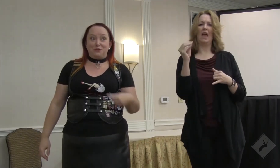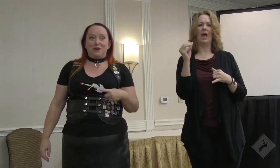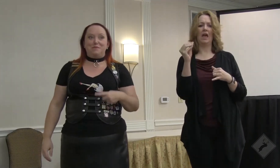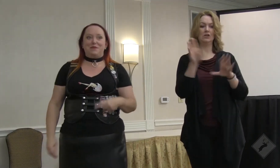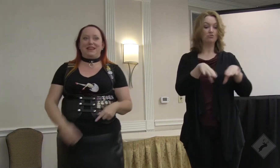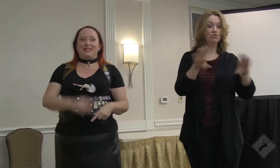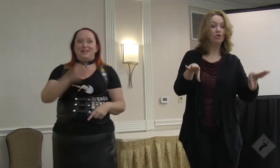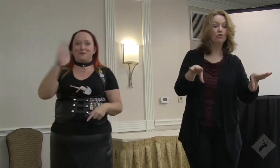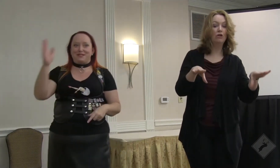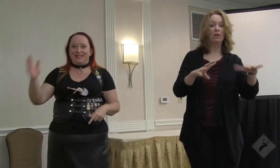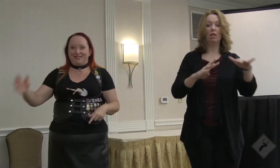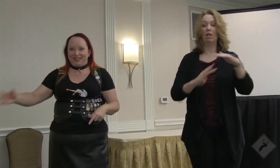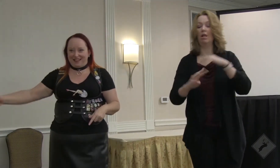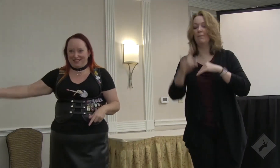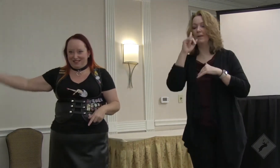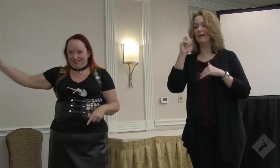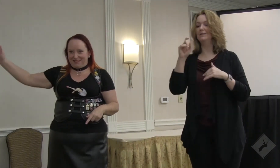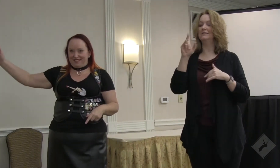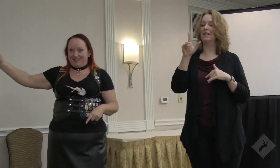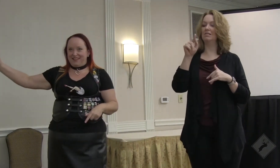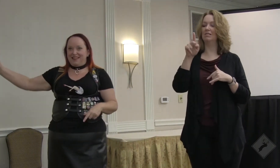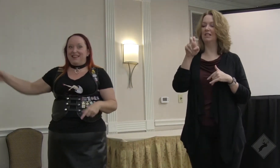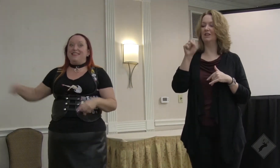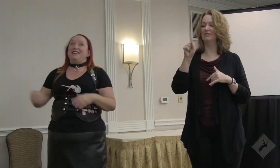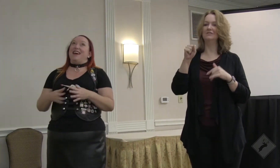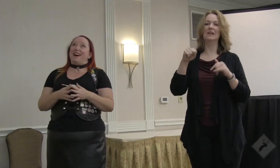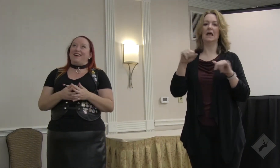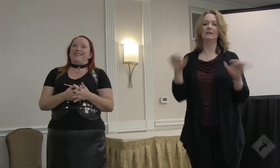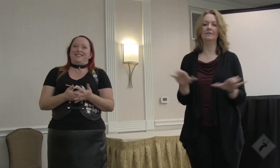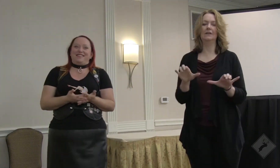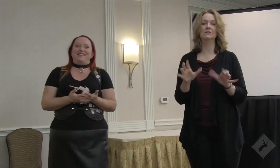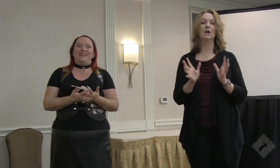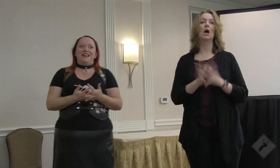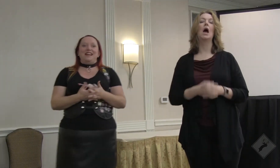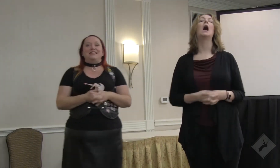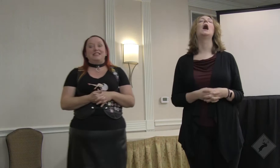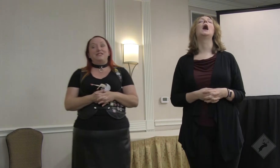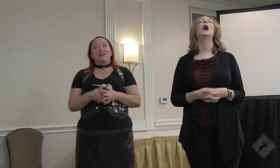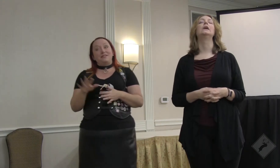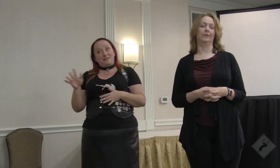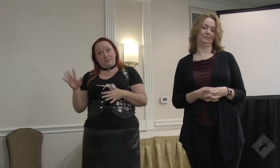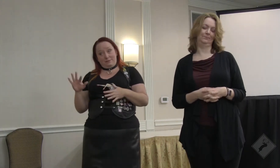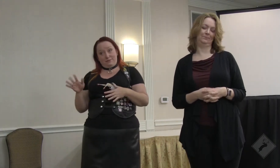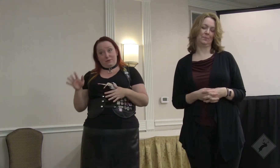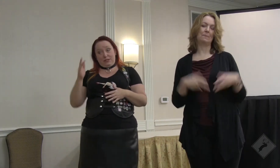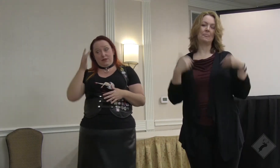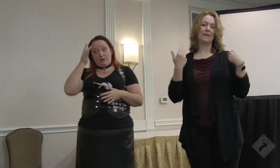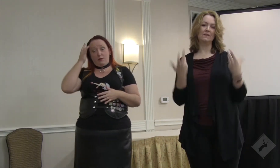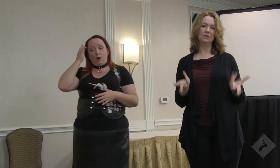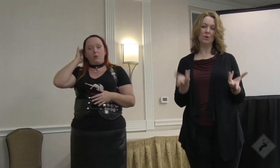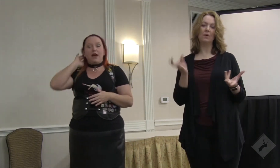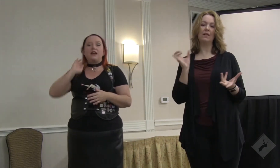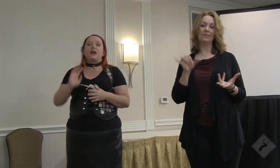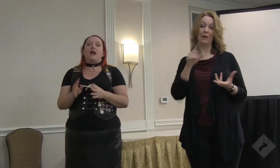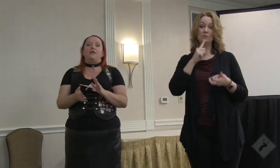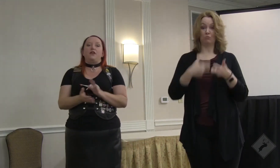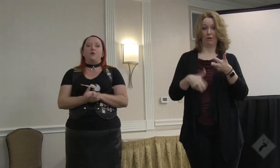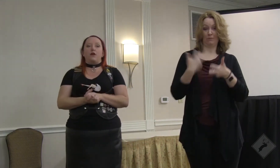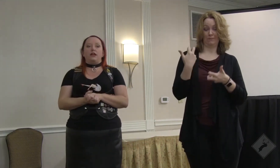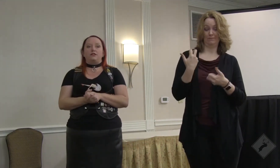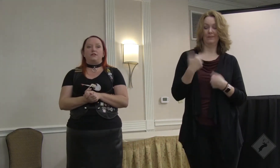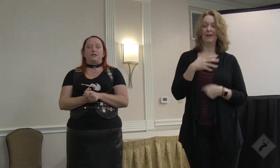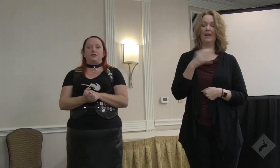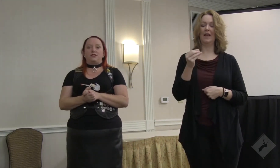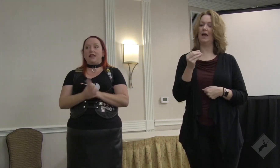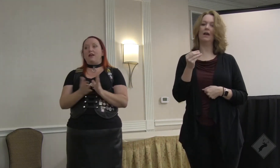of children because there was littles activities. Yeah. So that was definitely problematic. And